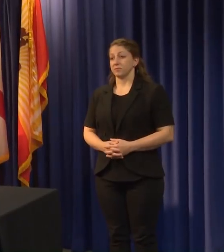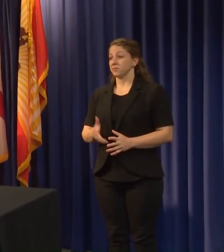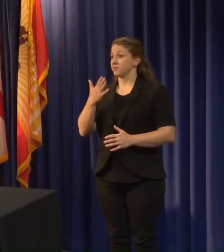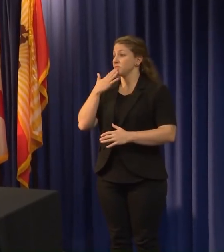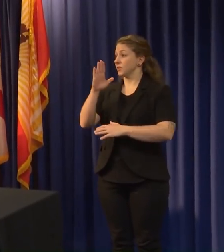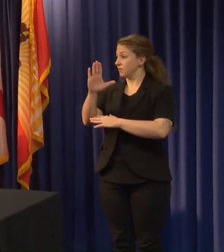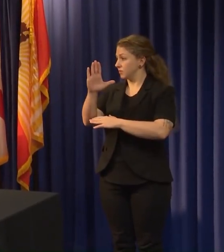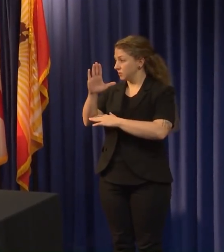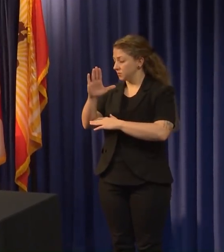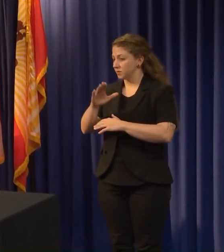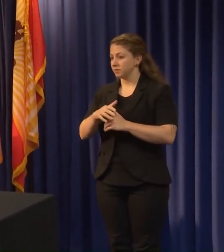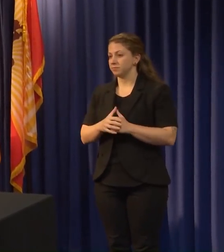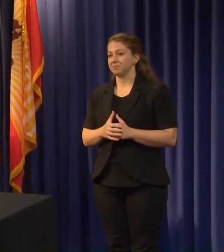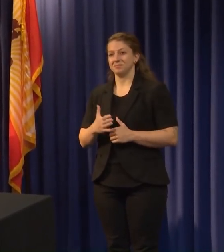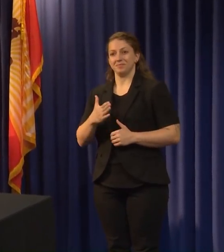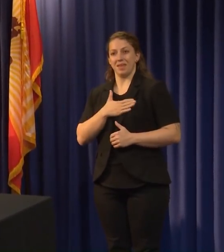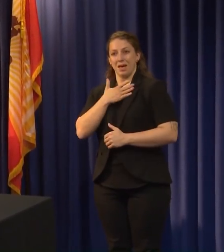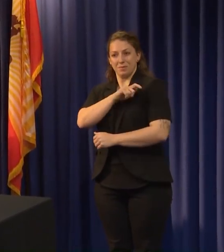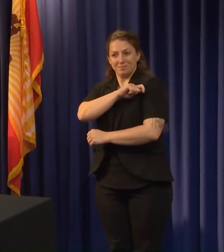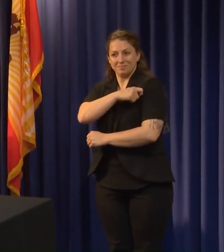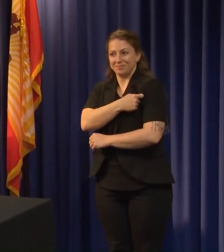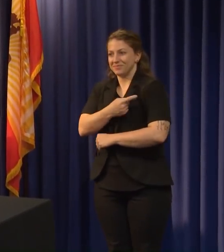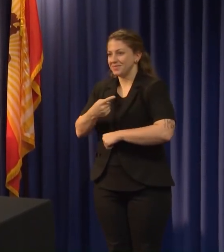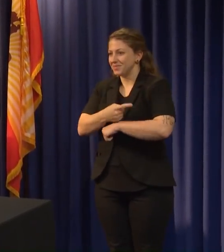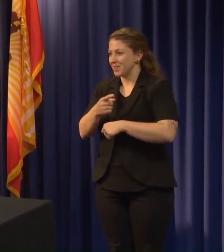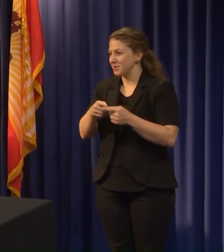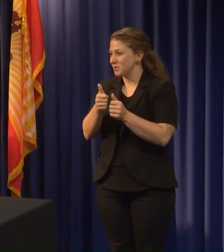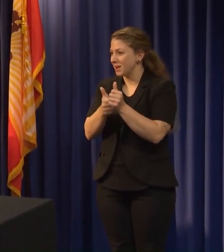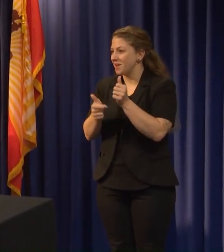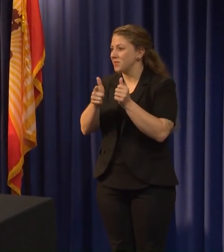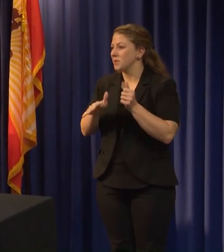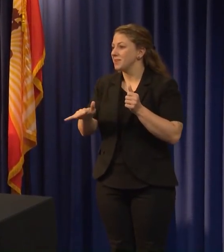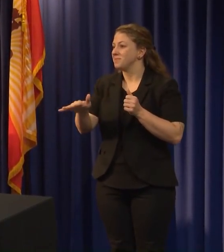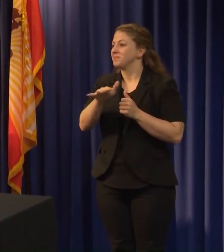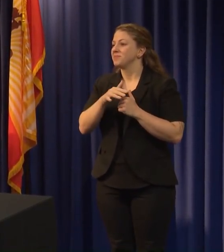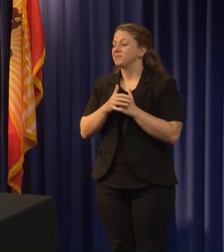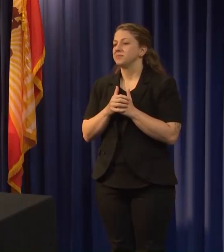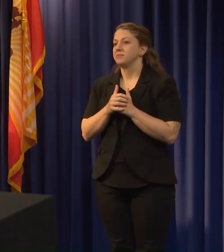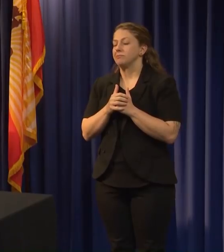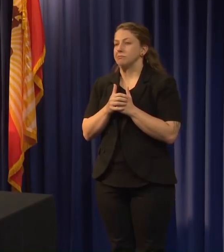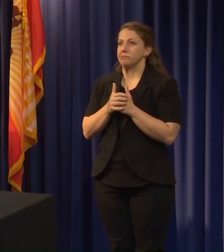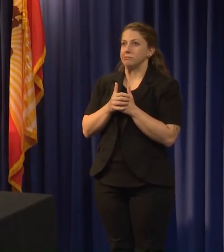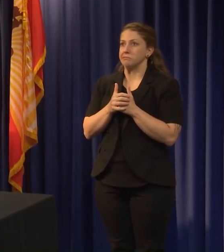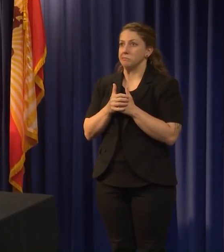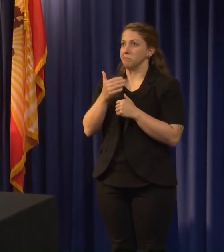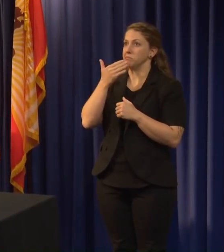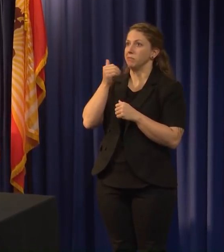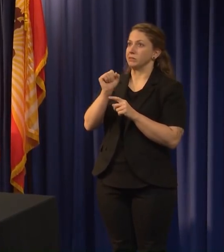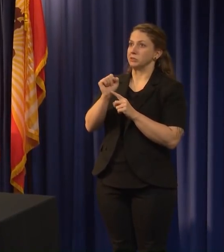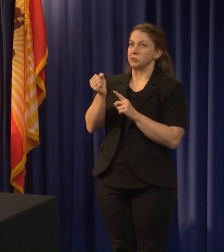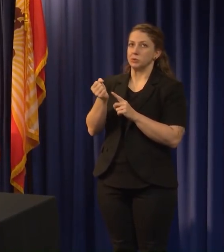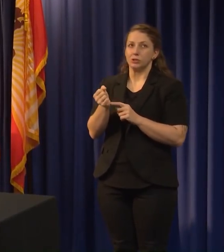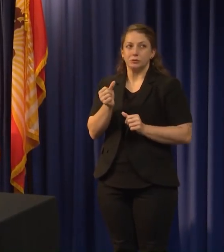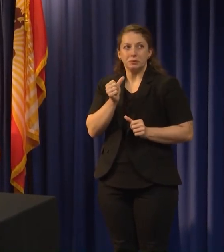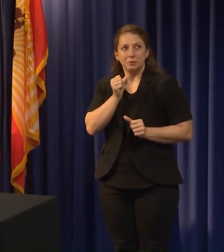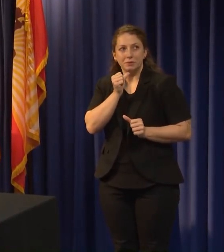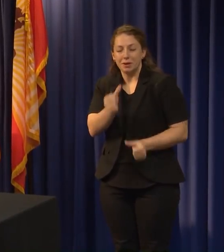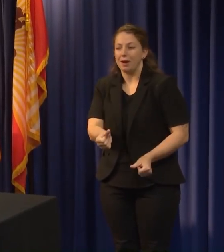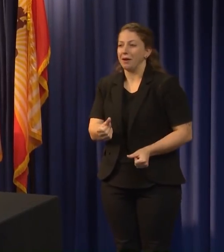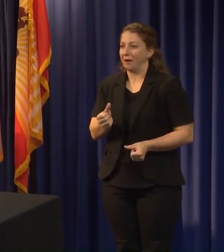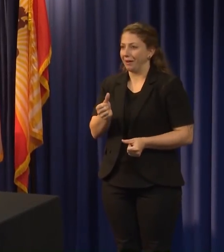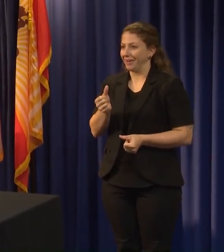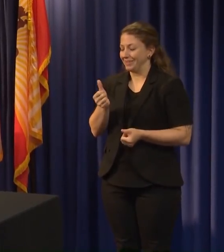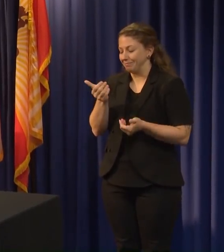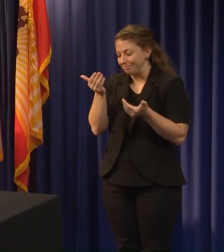Good afternoon. Happy St. Patrick's Day to everybody. Not the best of circumstances of St.